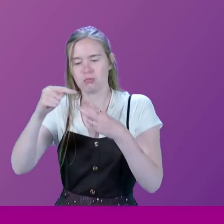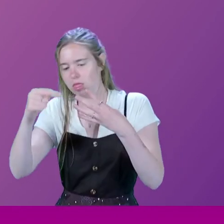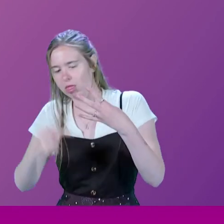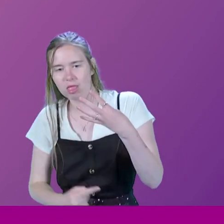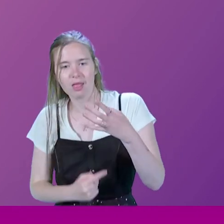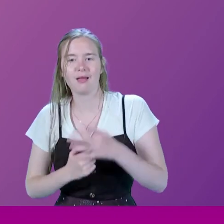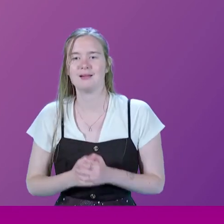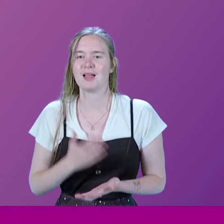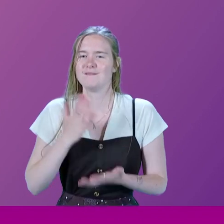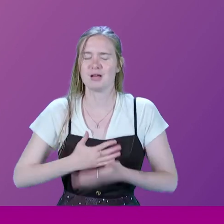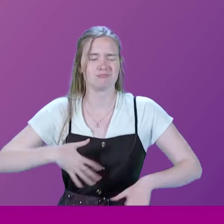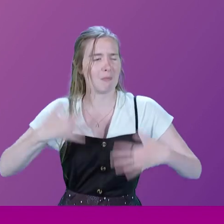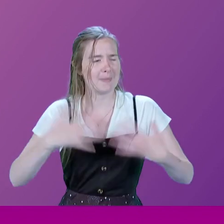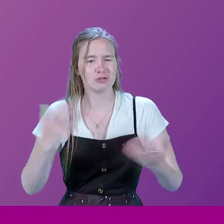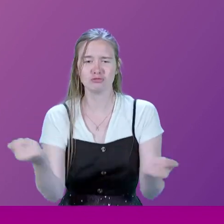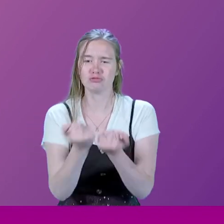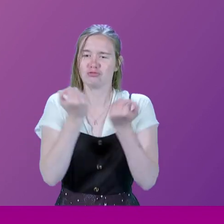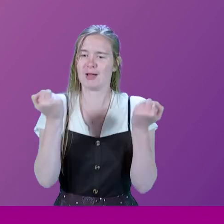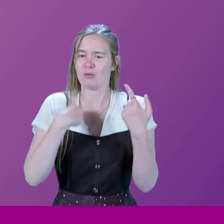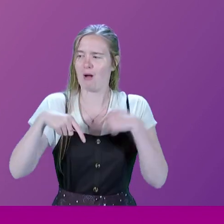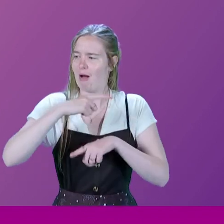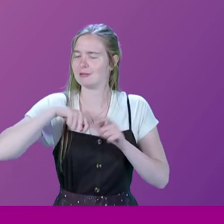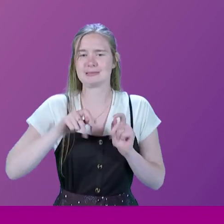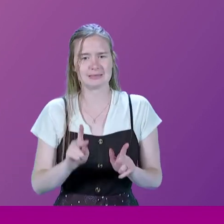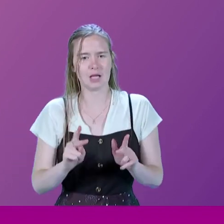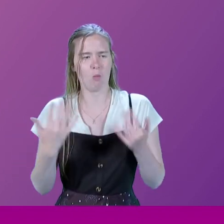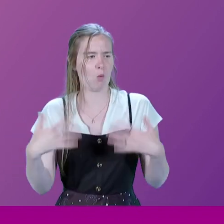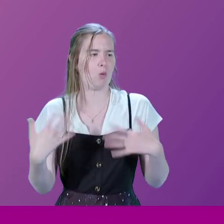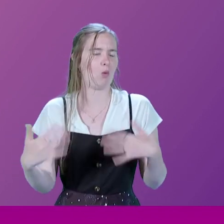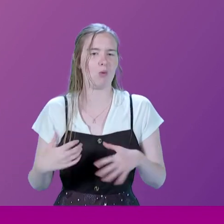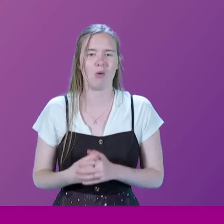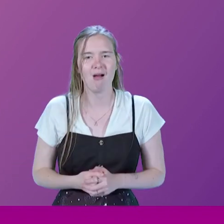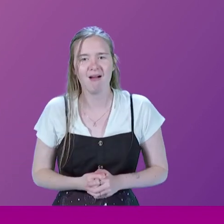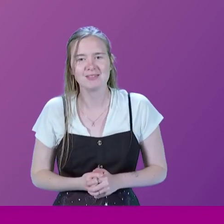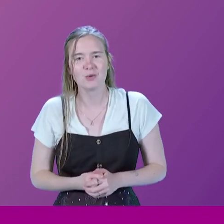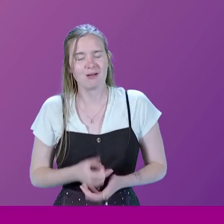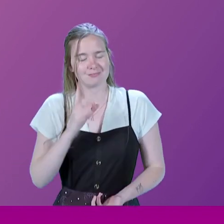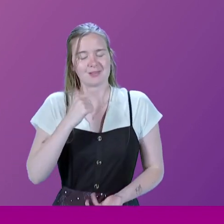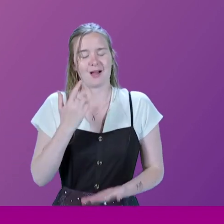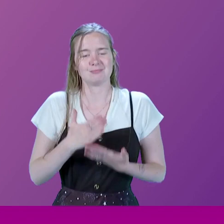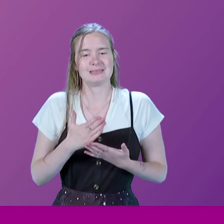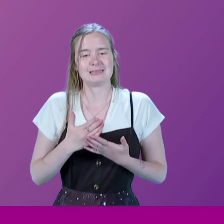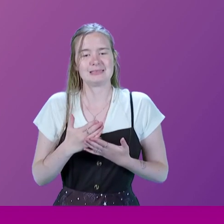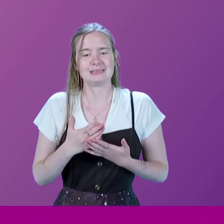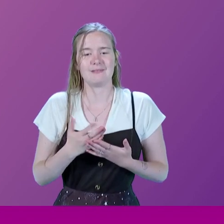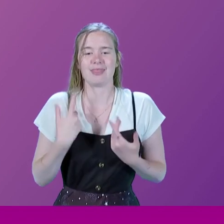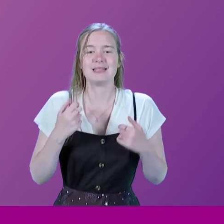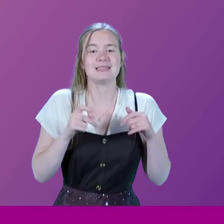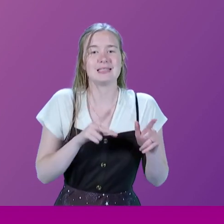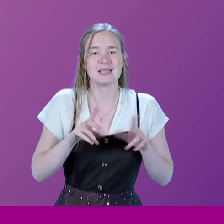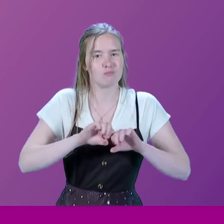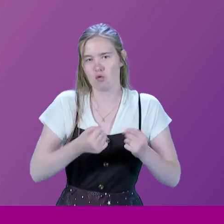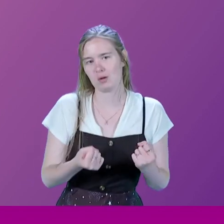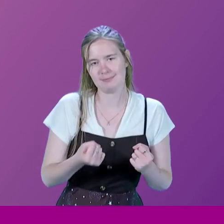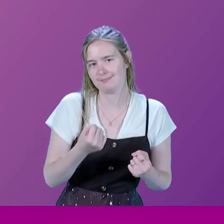This is such an amazing strength to our system. And so I can't believe that the system is